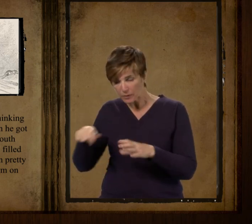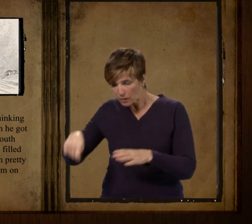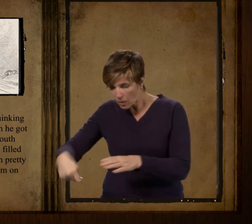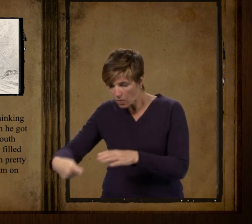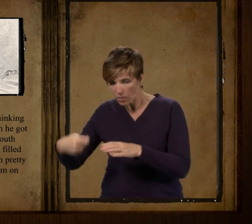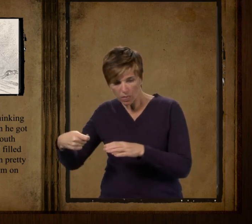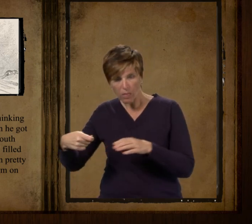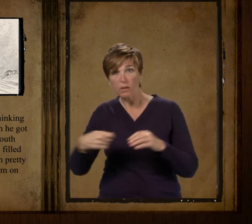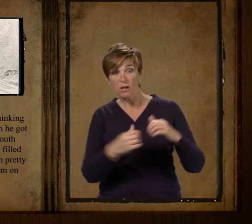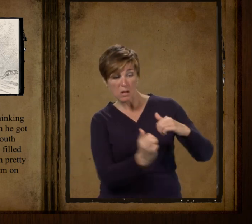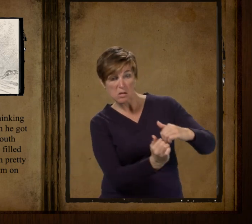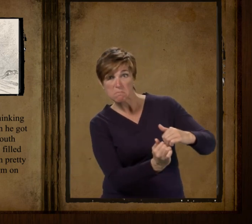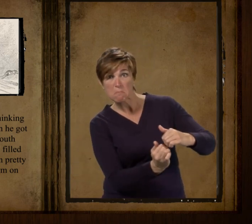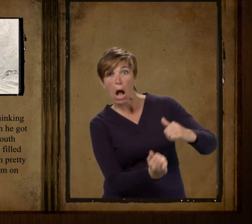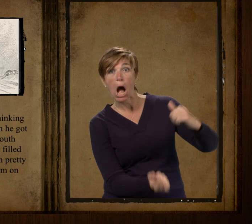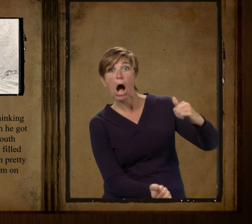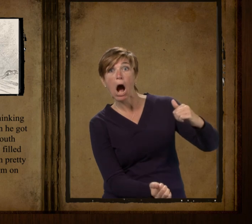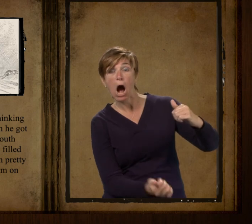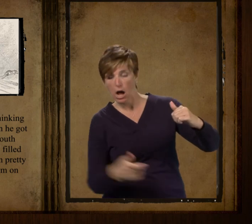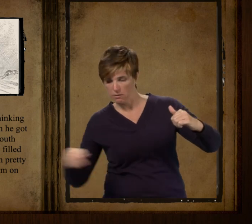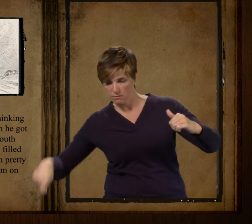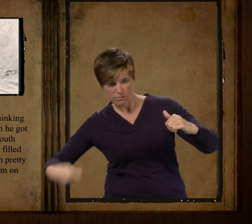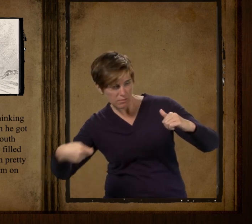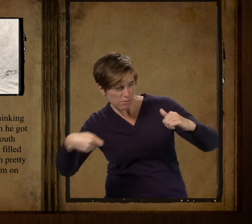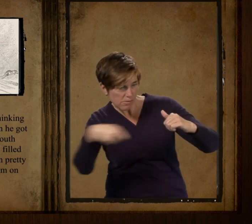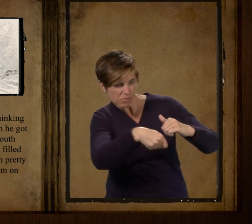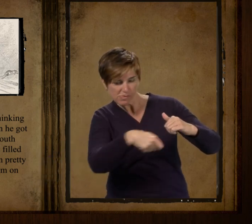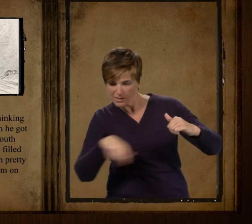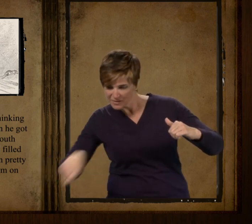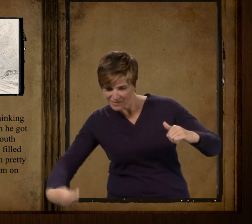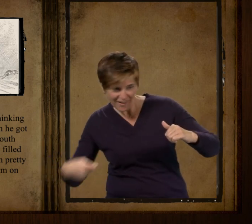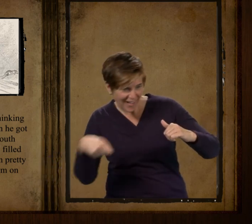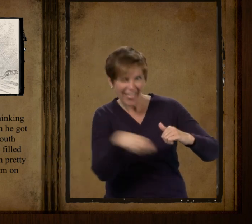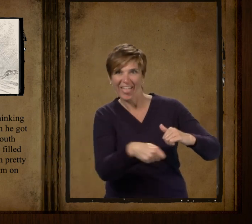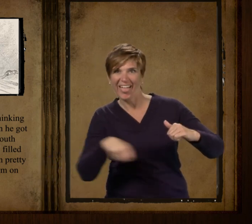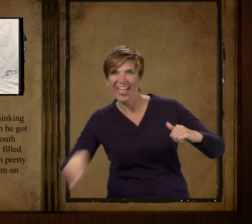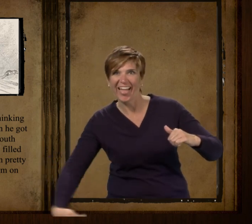filled him pretty near up to his chin and then set him on the floor